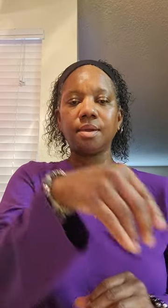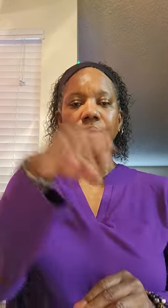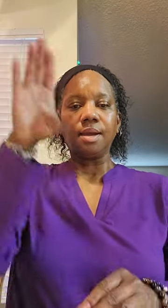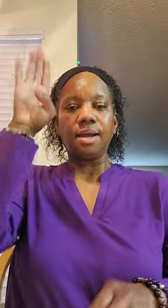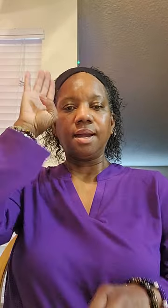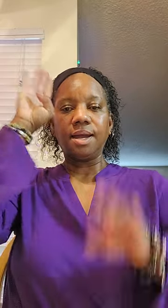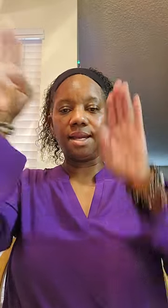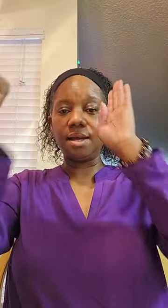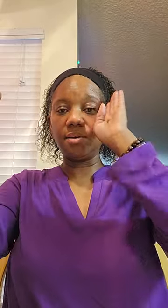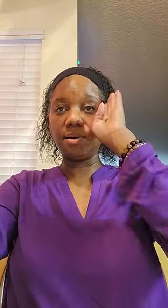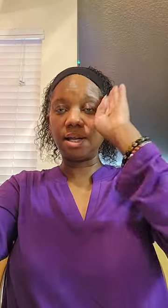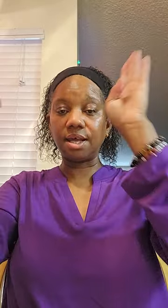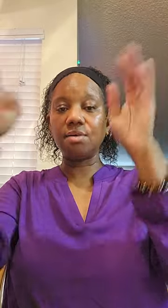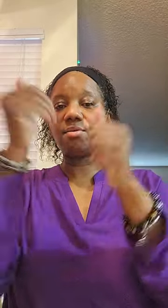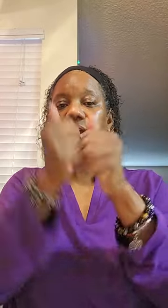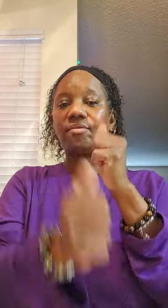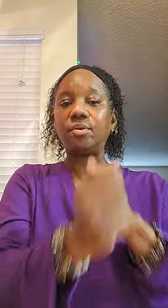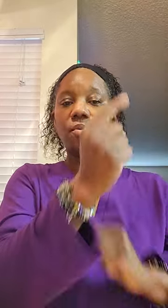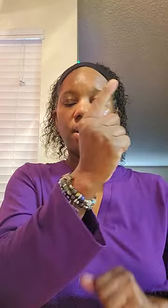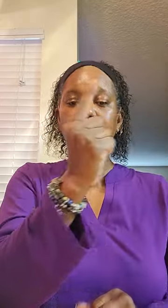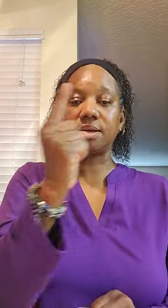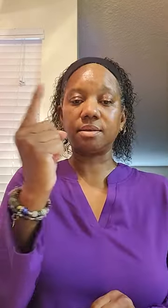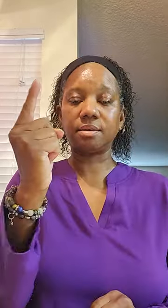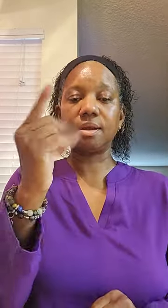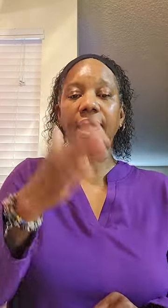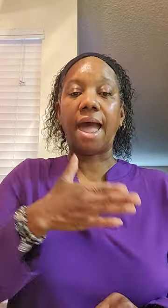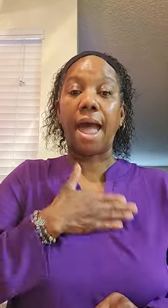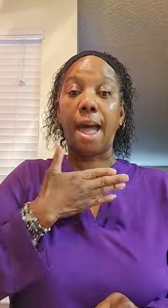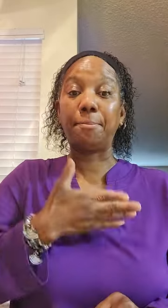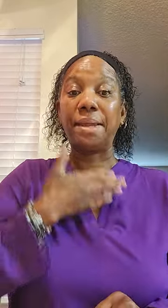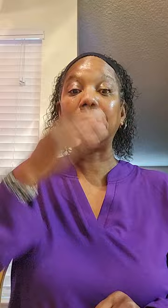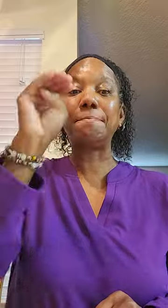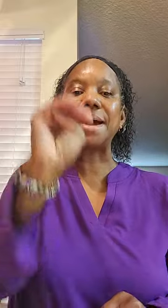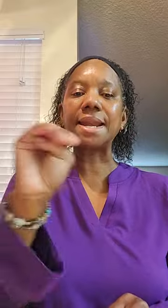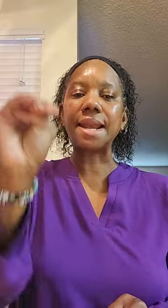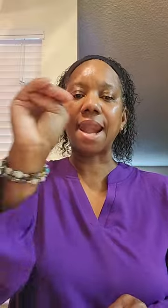Hello, hello everyone. Happy Monday.